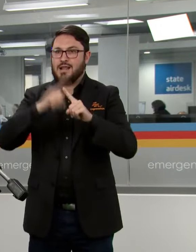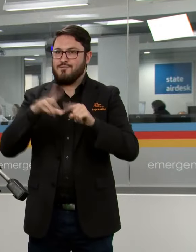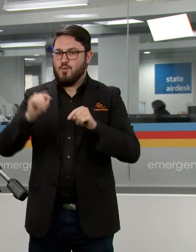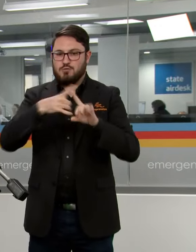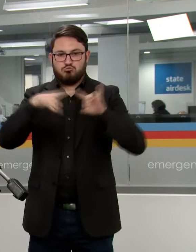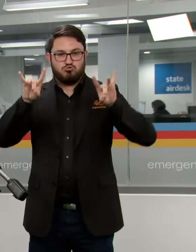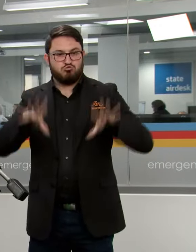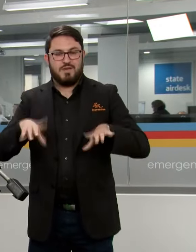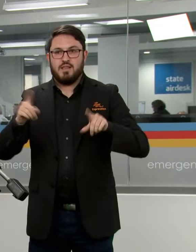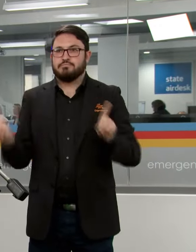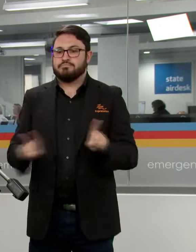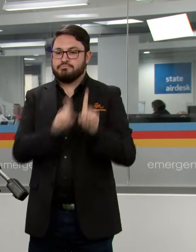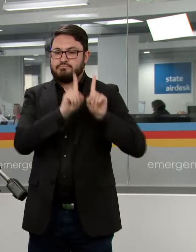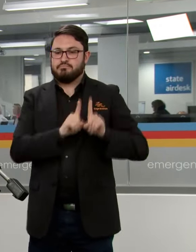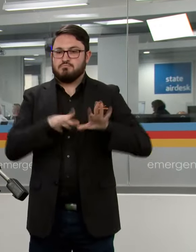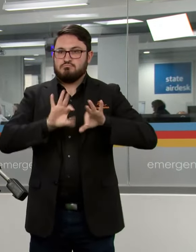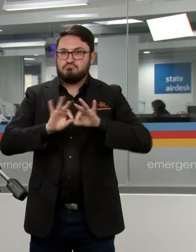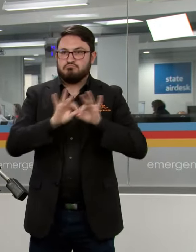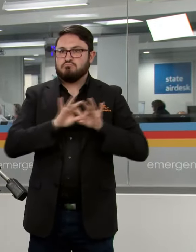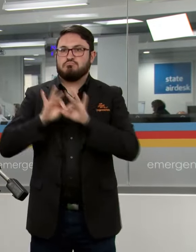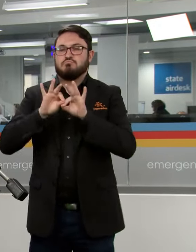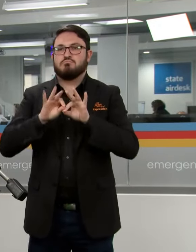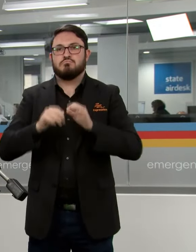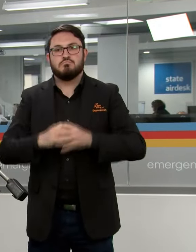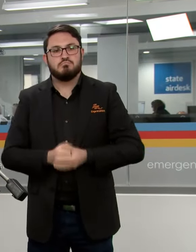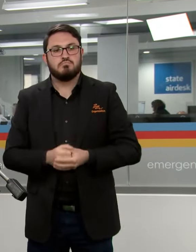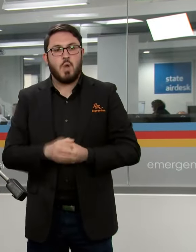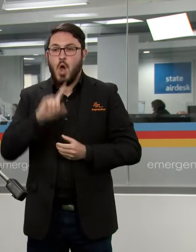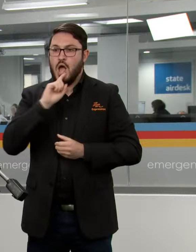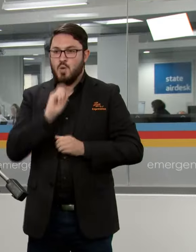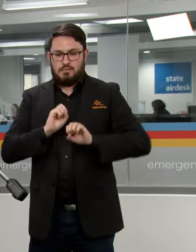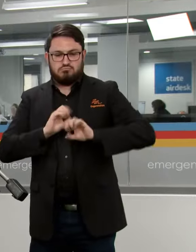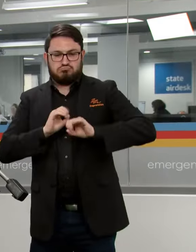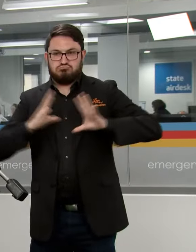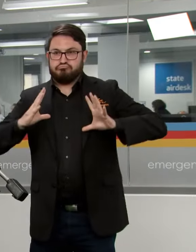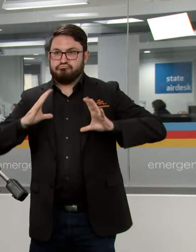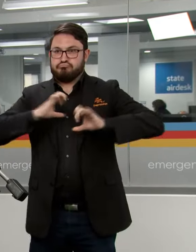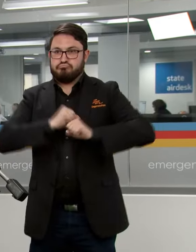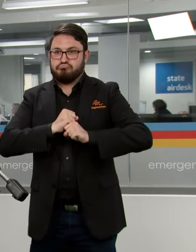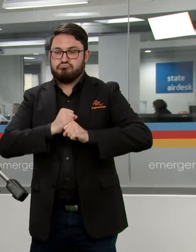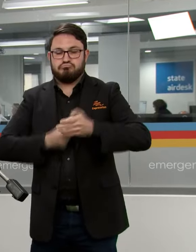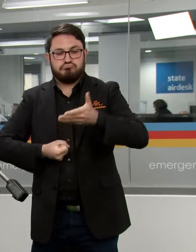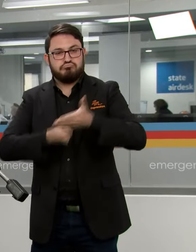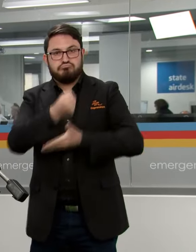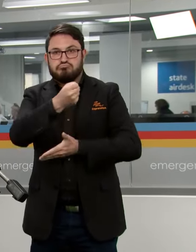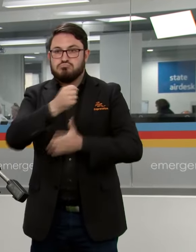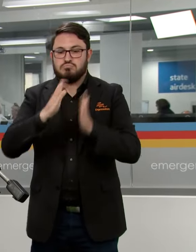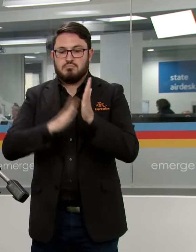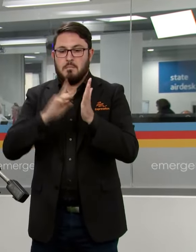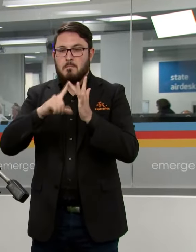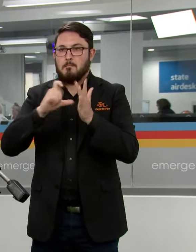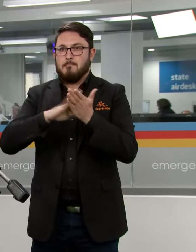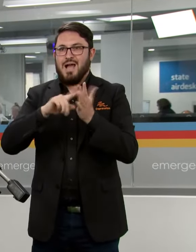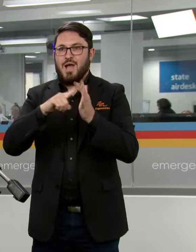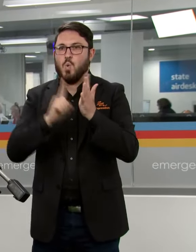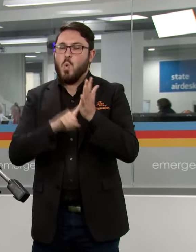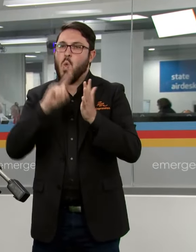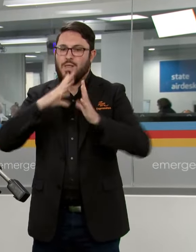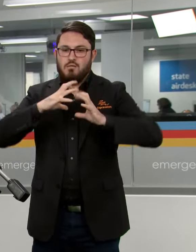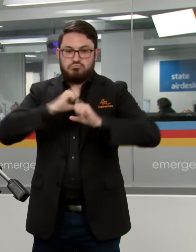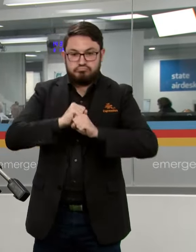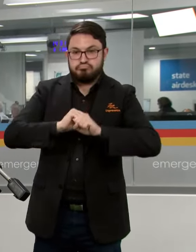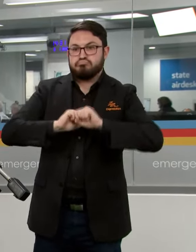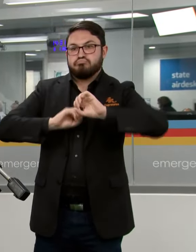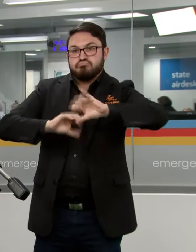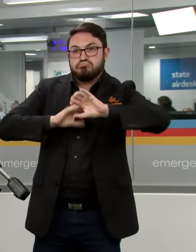Australia who are assisting us. I'll give a brief overview and then I'll hand over to Michael who will give an overview then